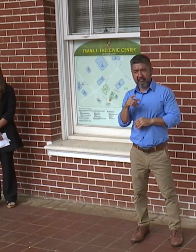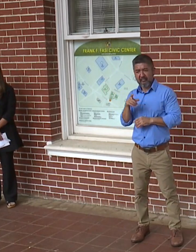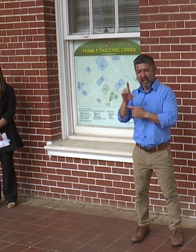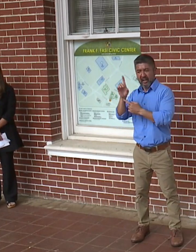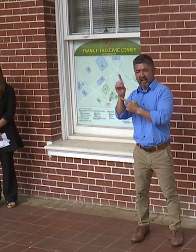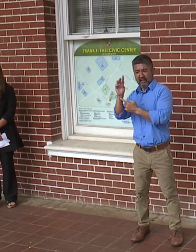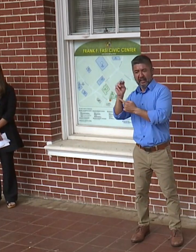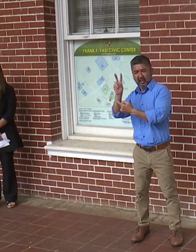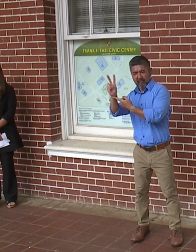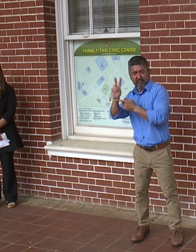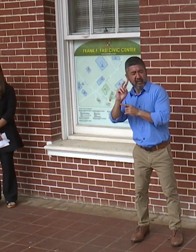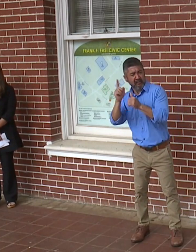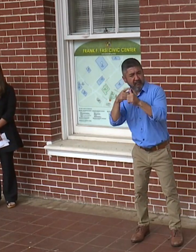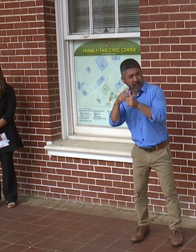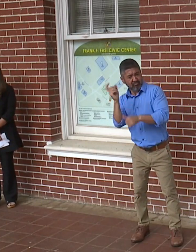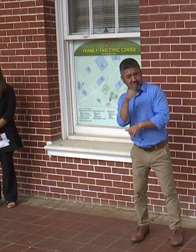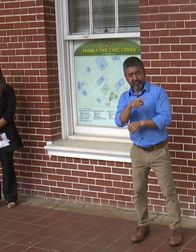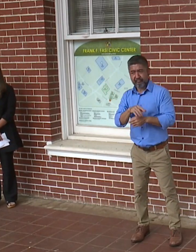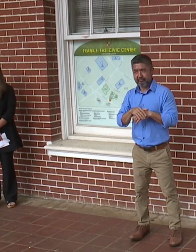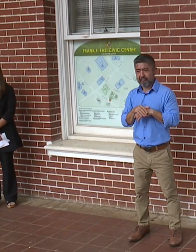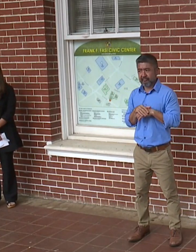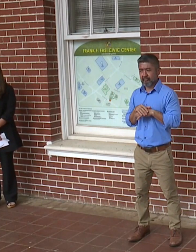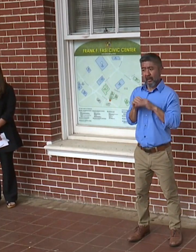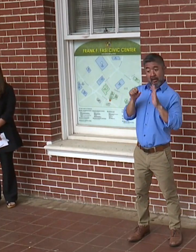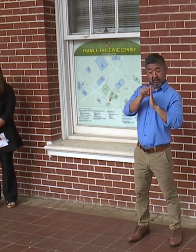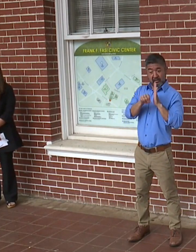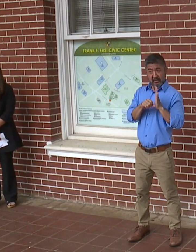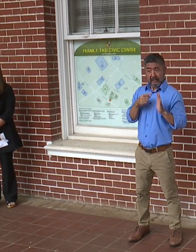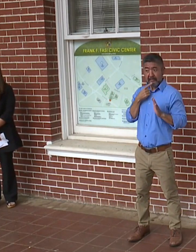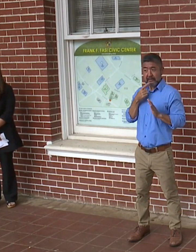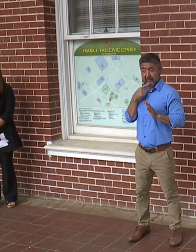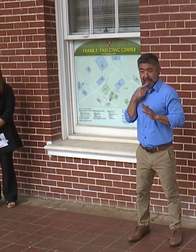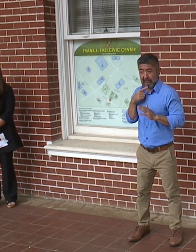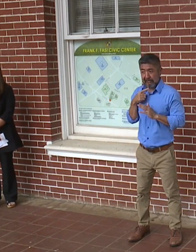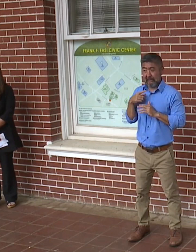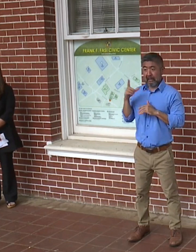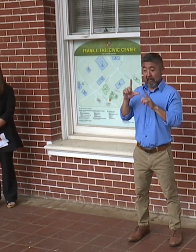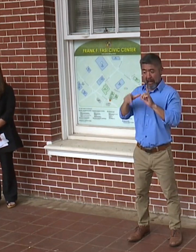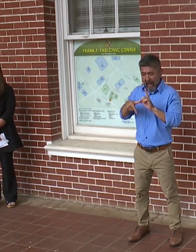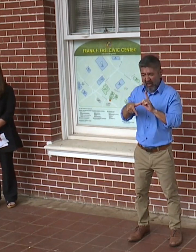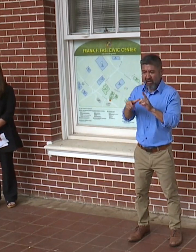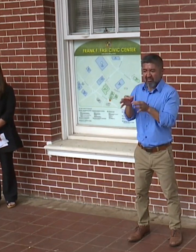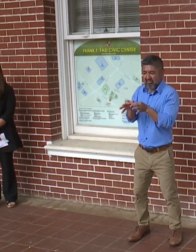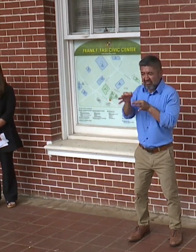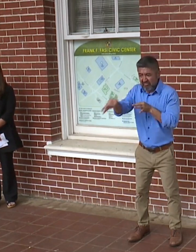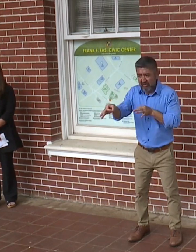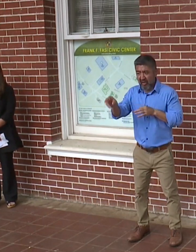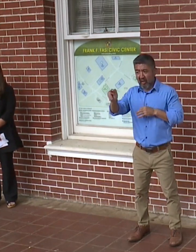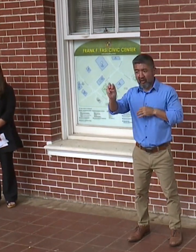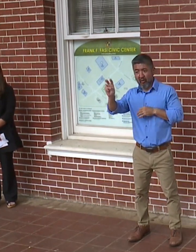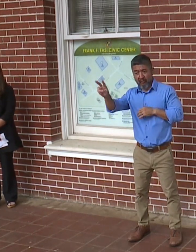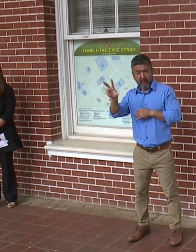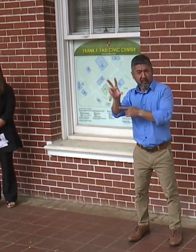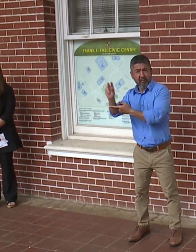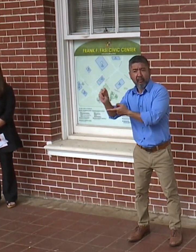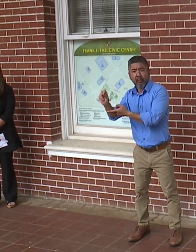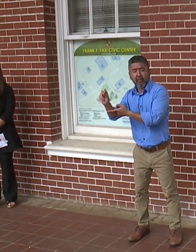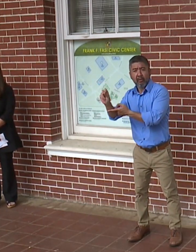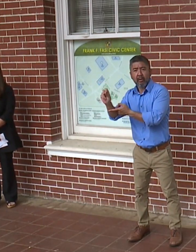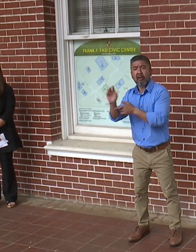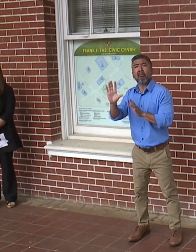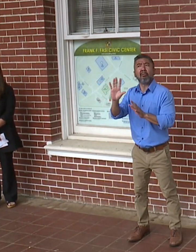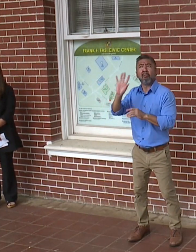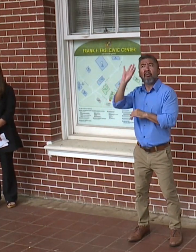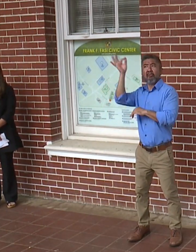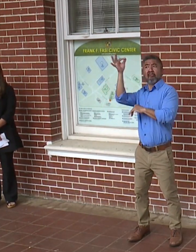DMV and so forth first. I know that the state has extended the deadline until November 30th. But what about on the federal